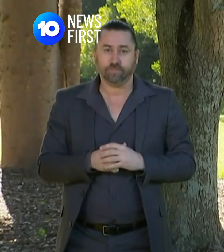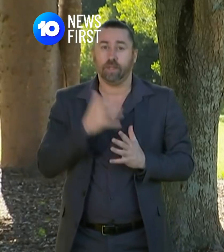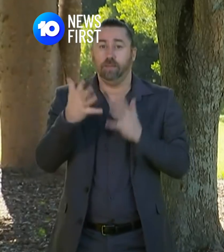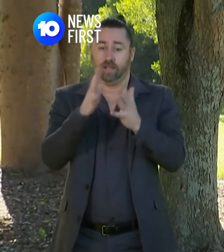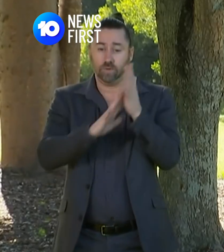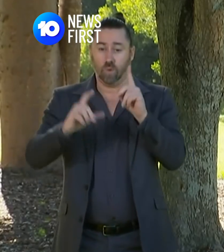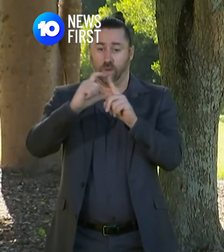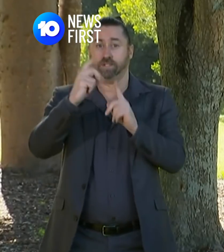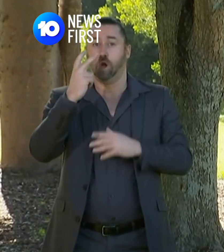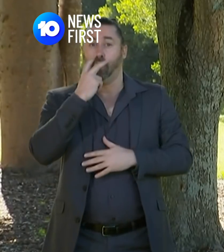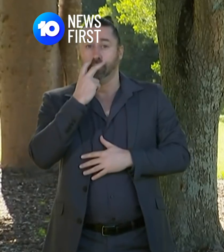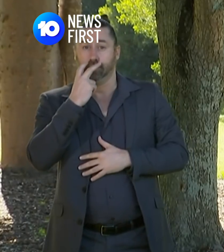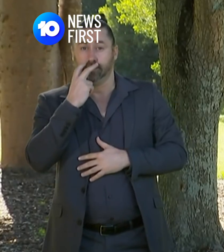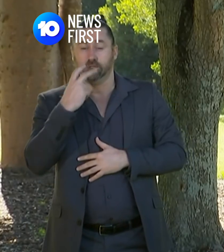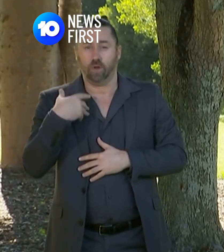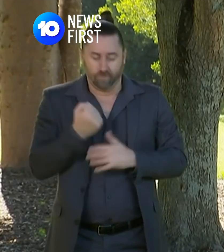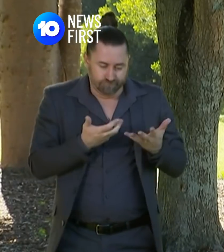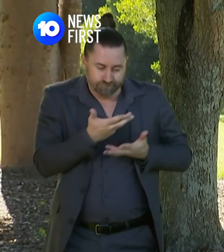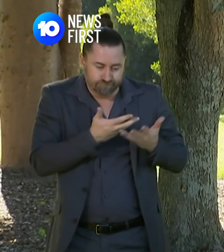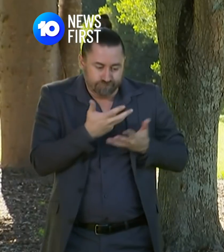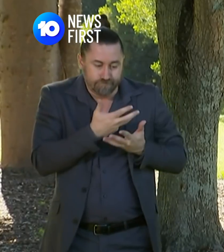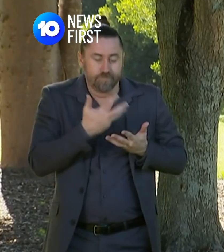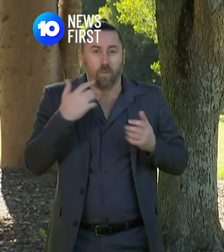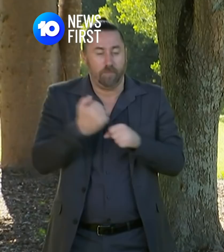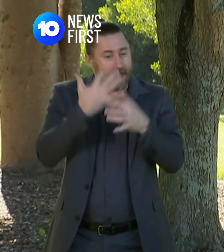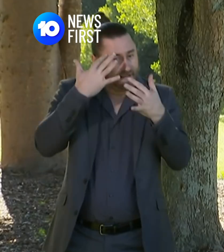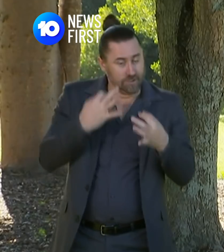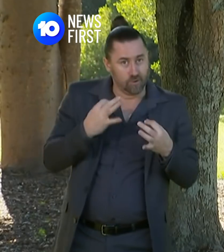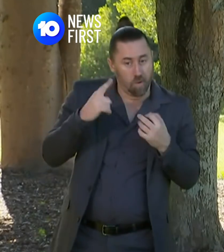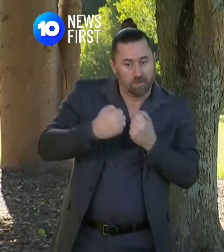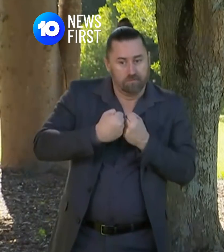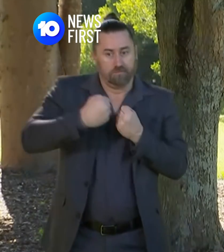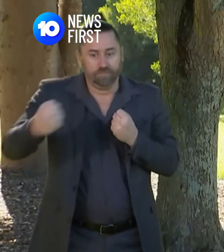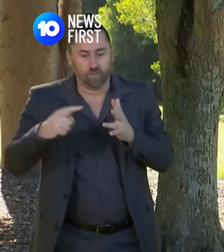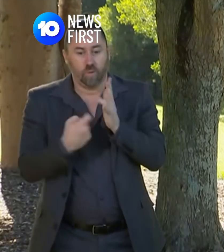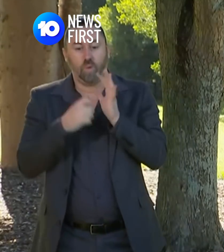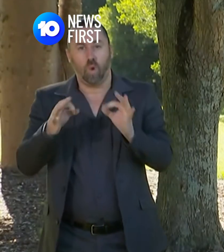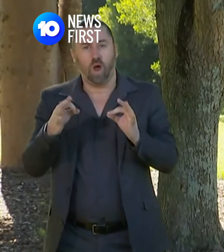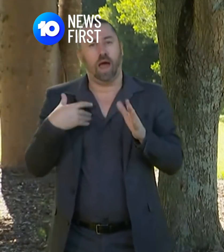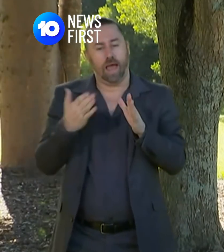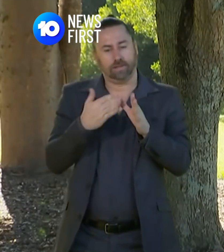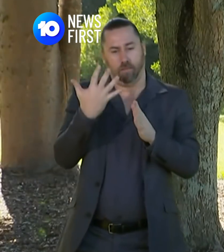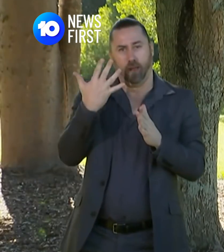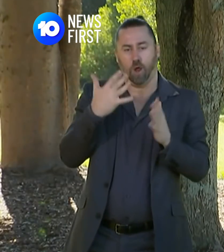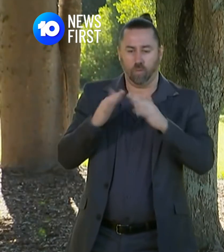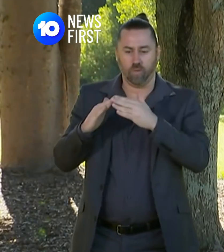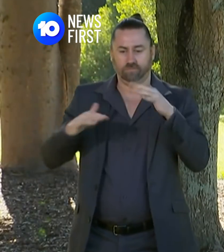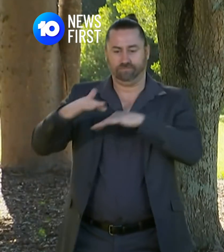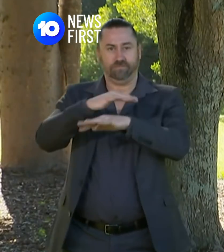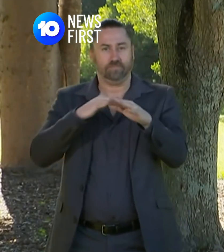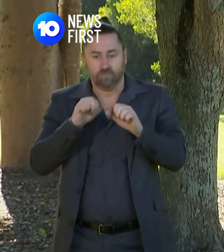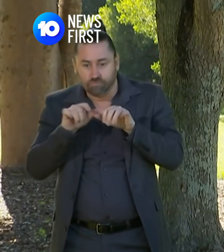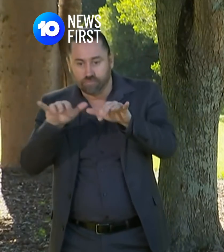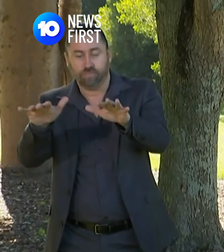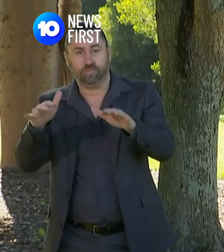Wednesday night as well, we'll know whether there's any further community transmission because the last thing we want to see is our roads are clogged